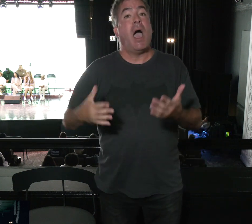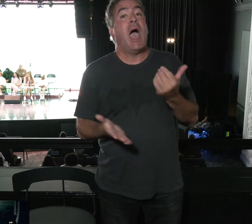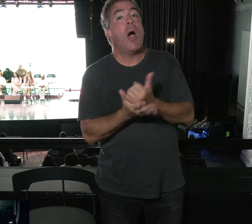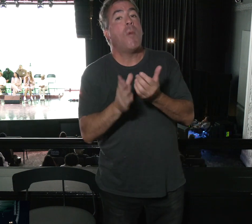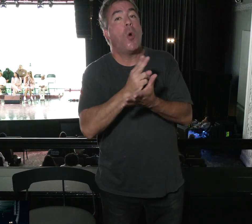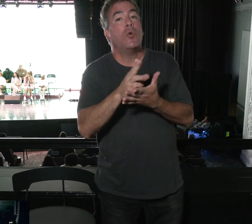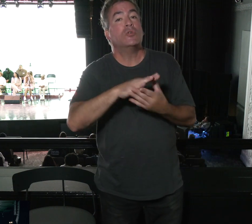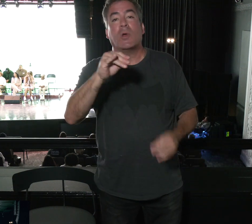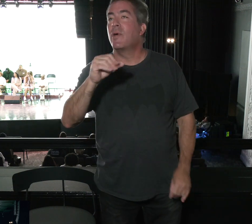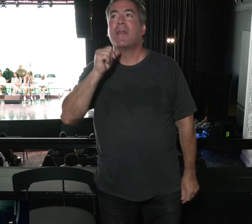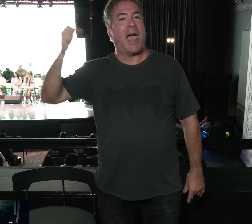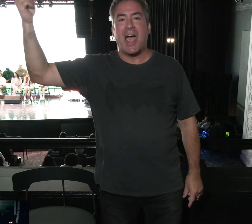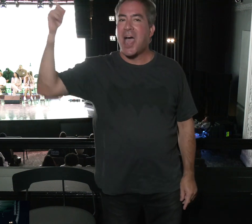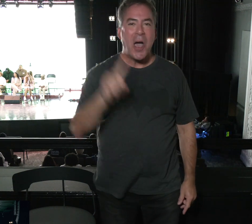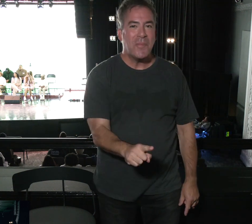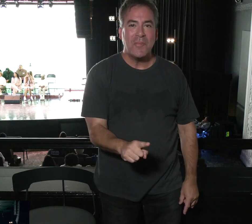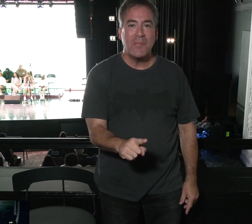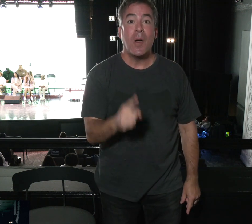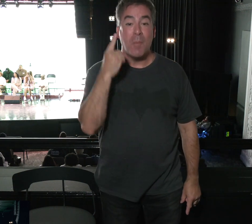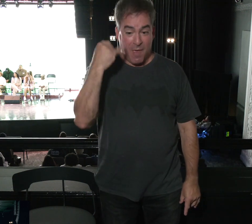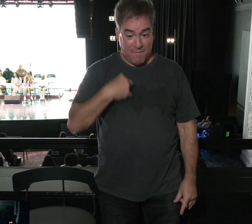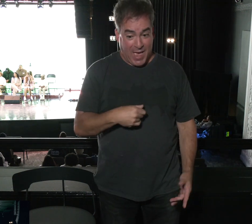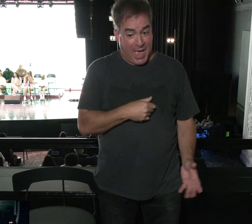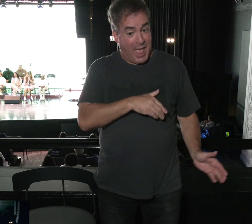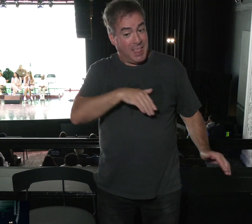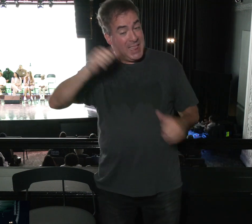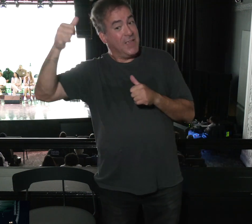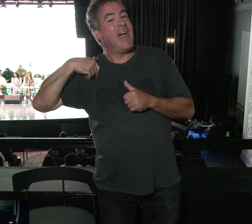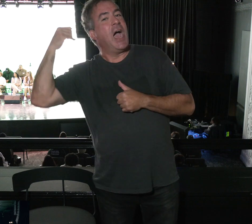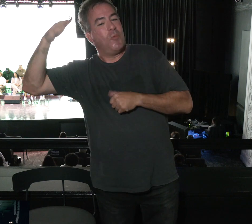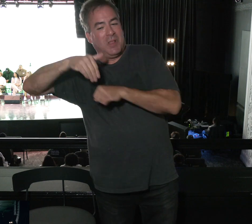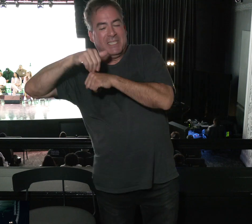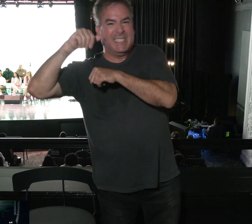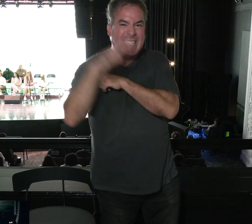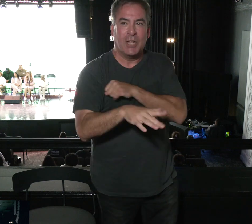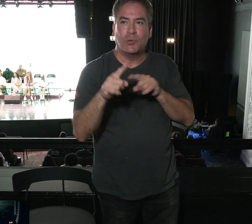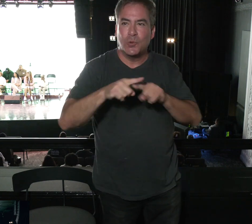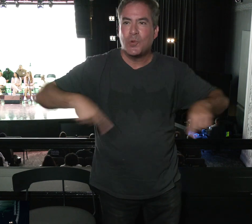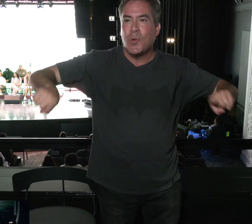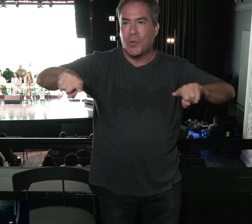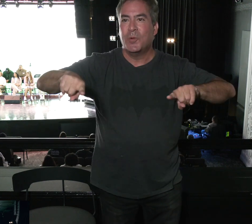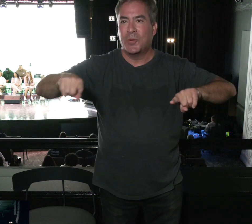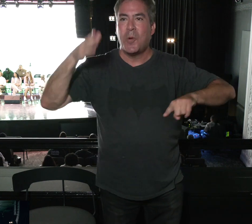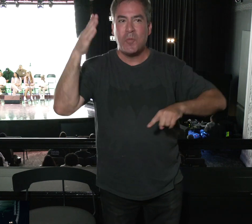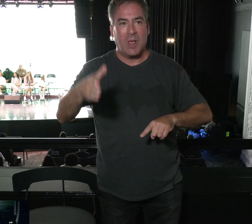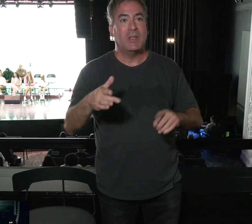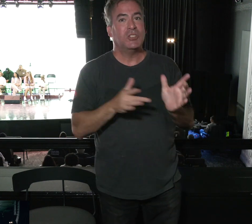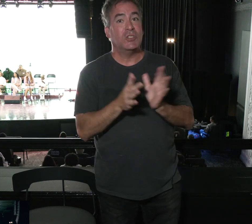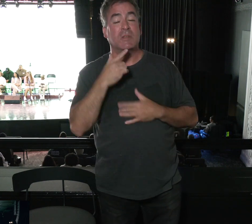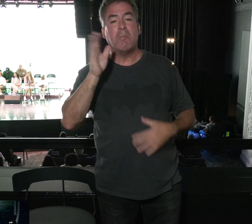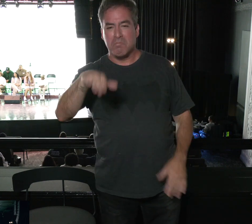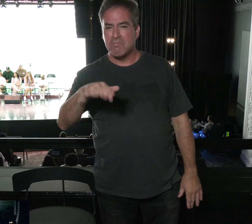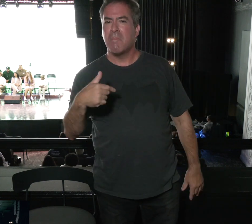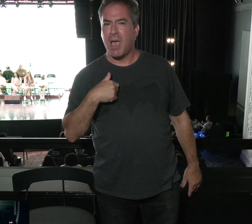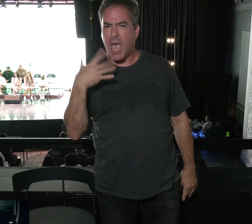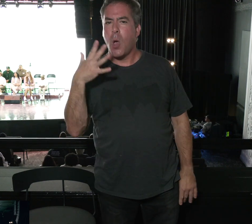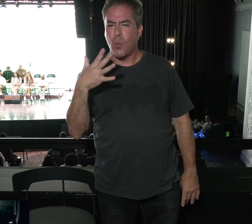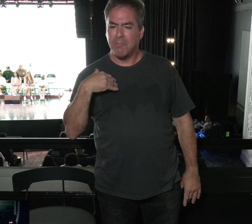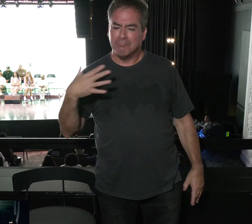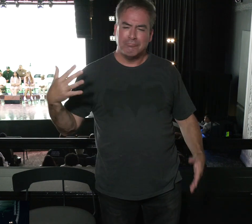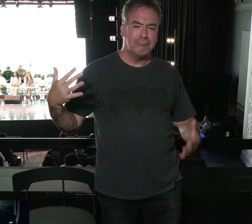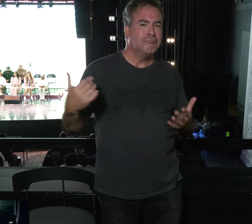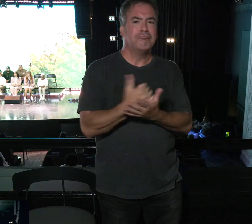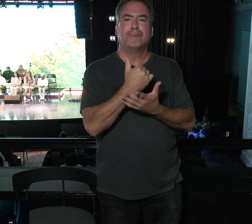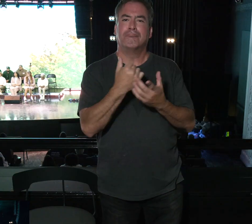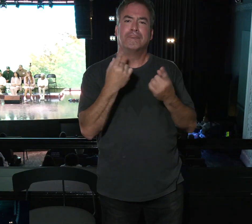Spirit, will not come to you. But if I depart, I will send him to you. Jesus is like, I'm going to accomplish my assignment here on